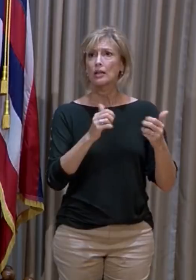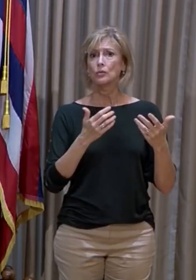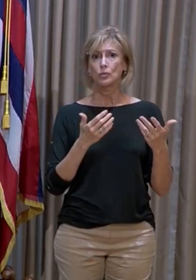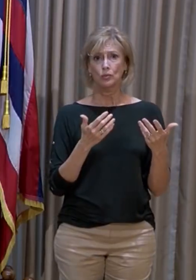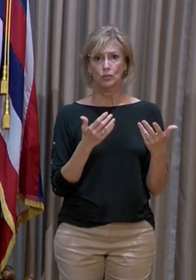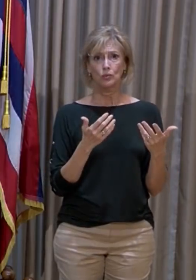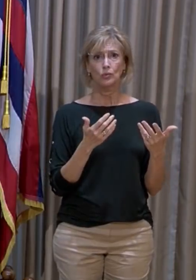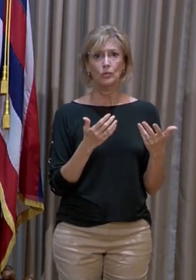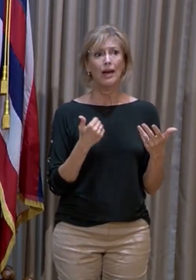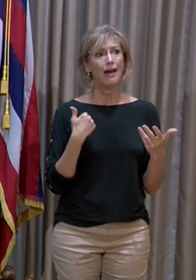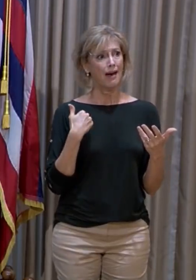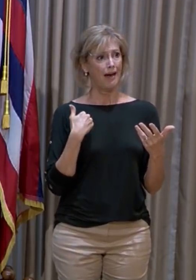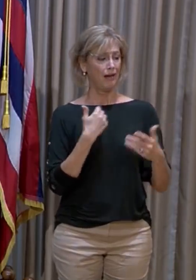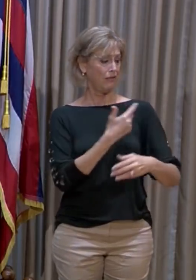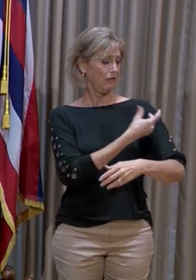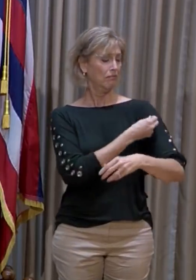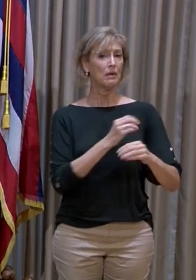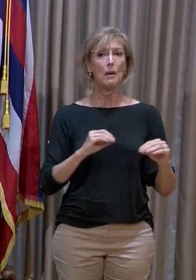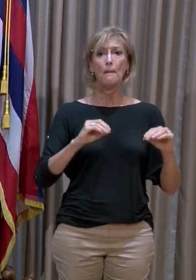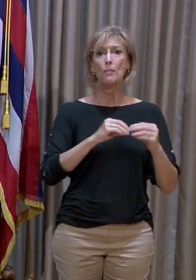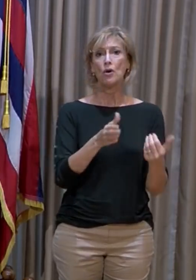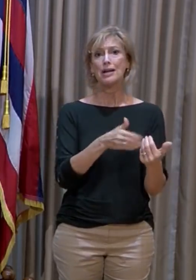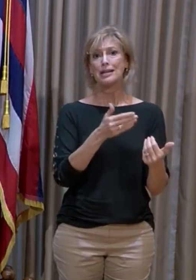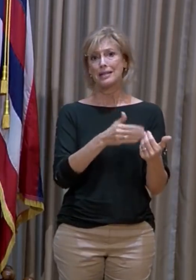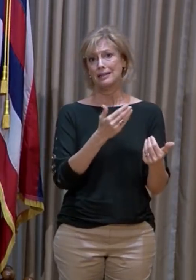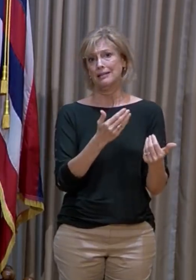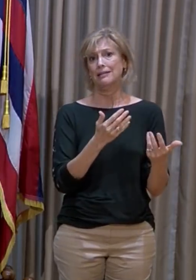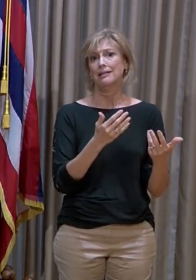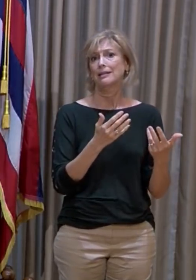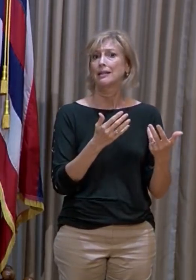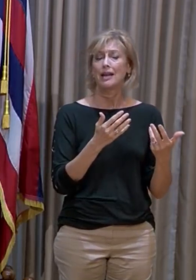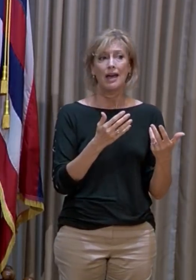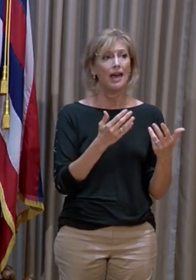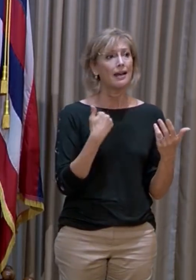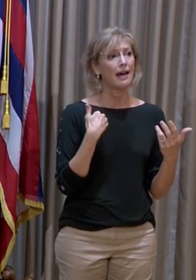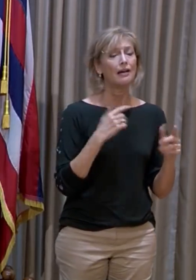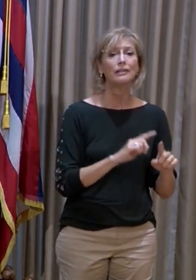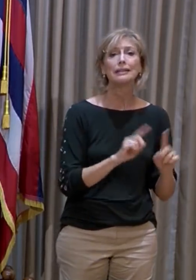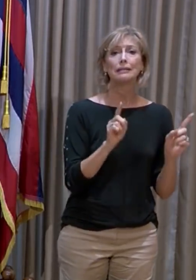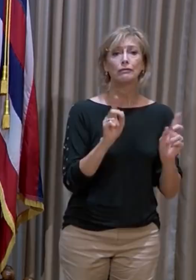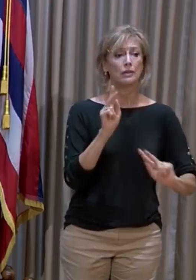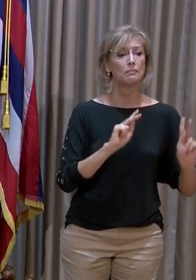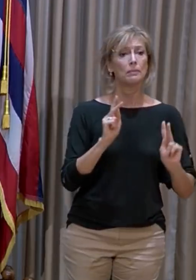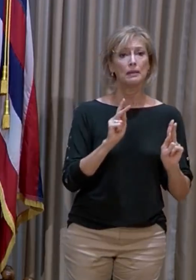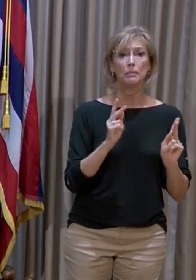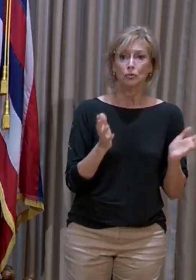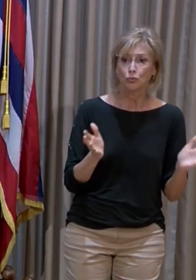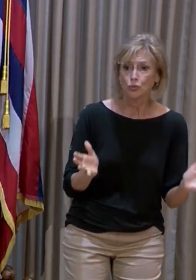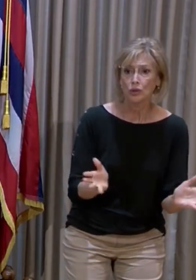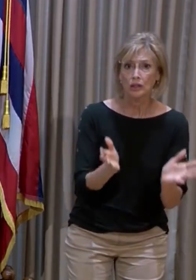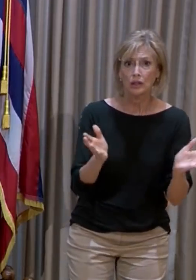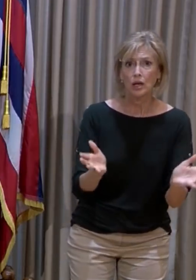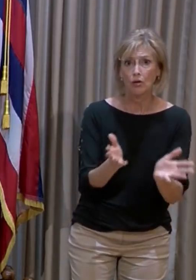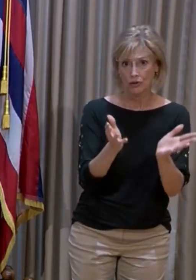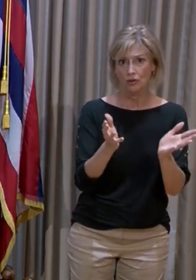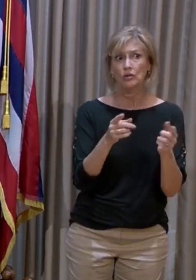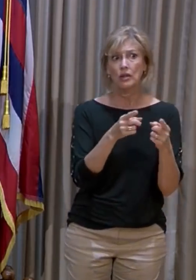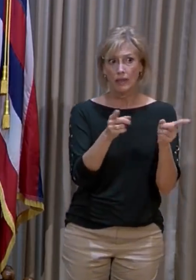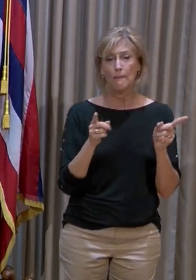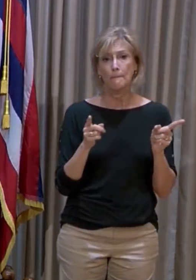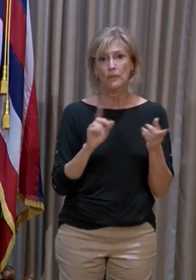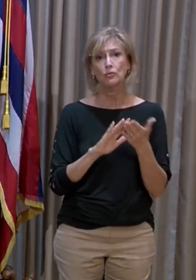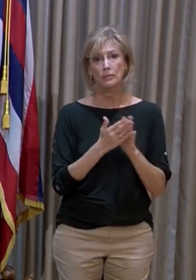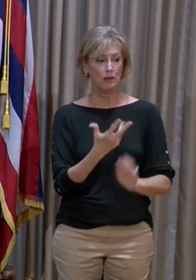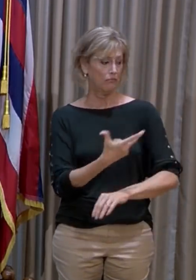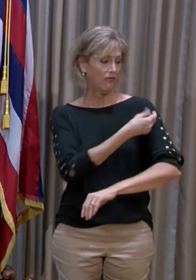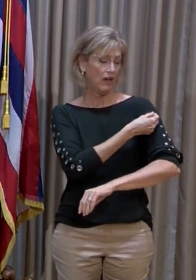make vaccines more available to find different voices to encourage Native Hawaiians to get